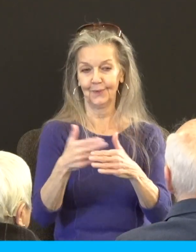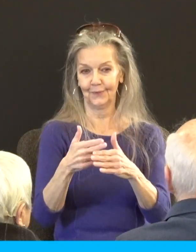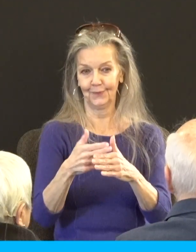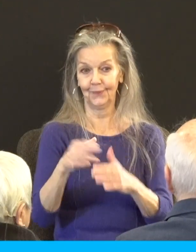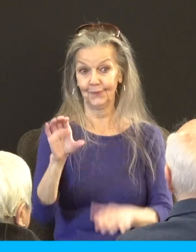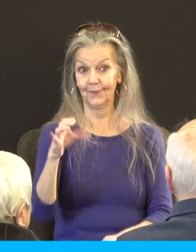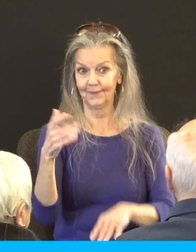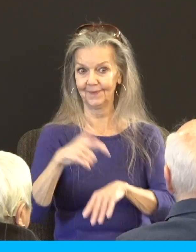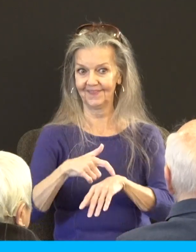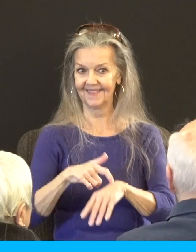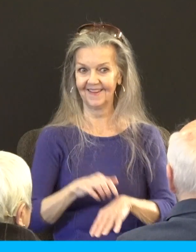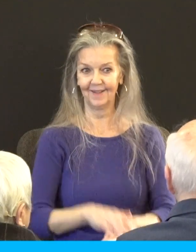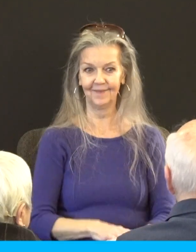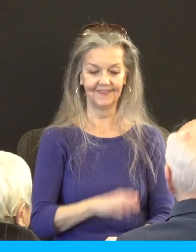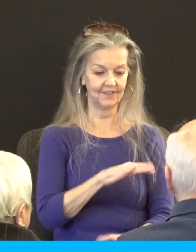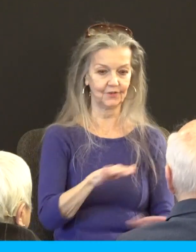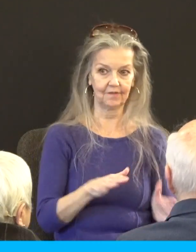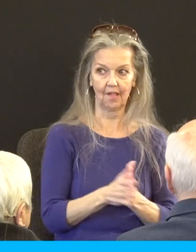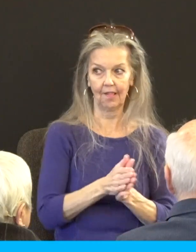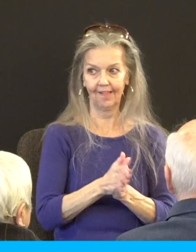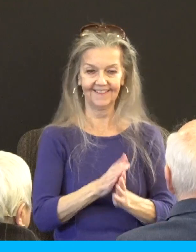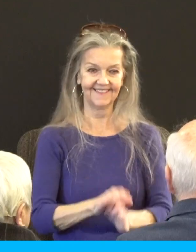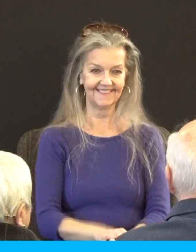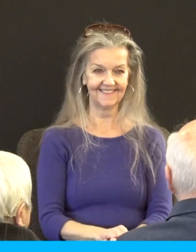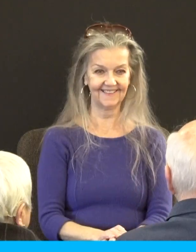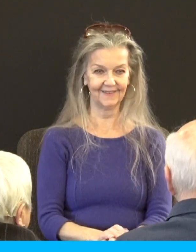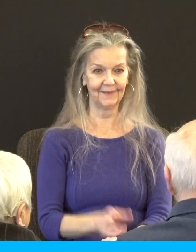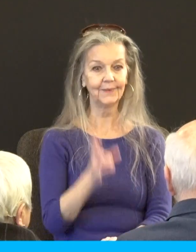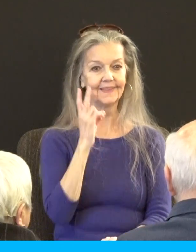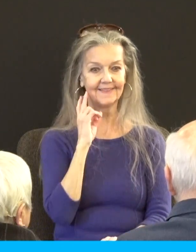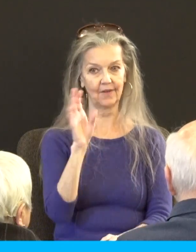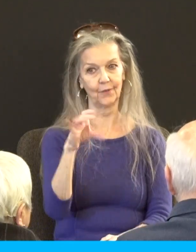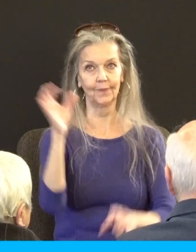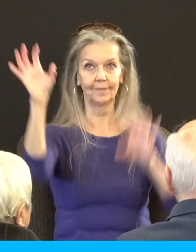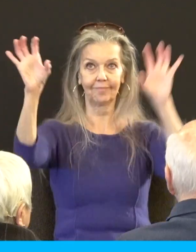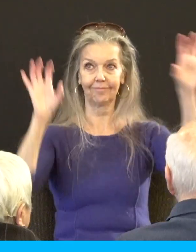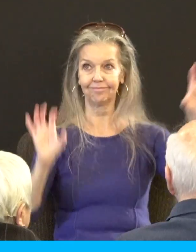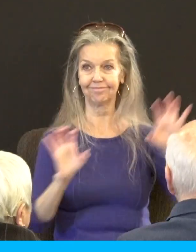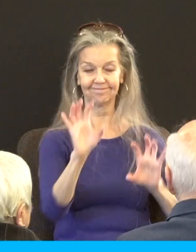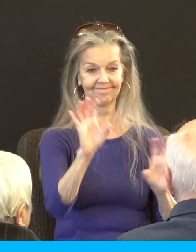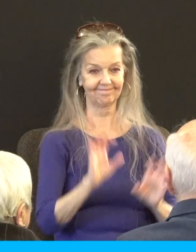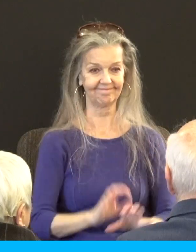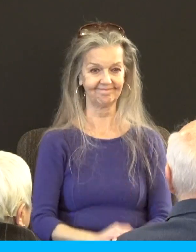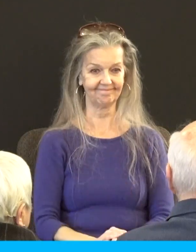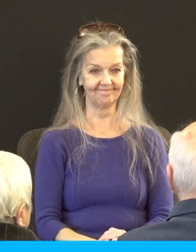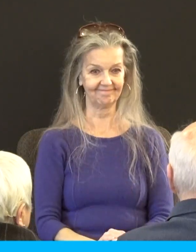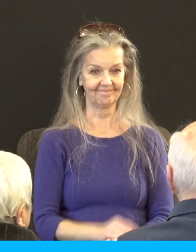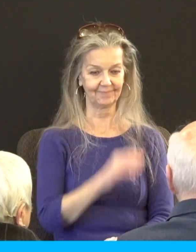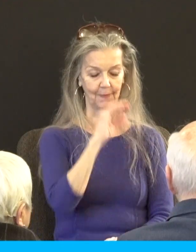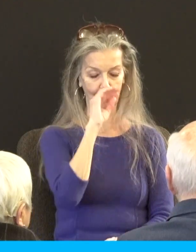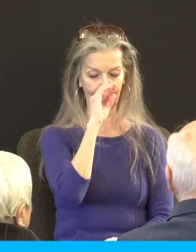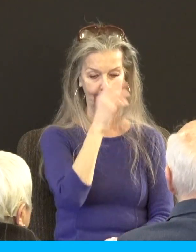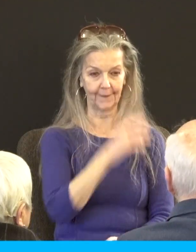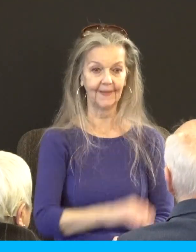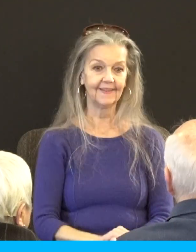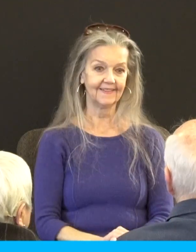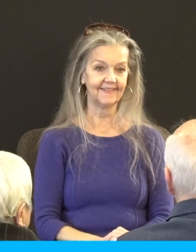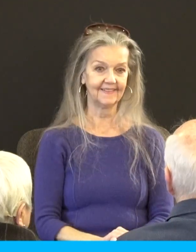spot? Or, you know, you go in and like all the displays and, you know, Home Depot goes from ho, ho, to ho, ho, like on a day. Like, wow, that was